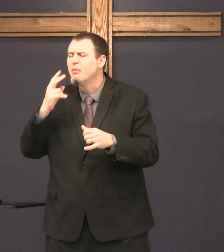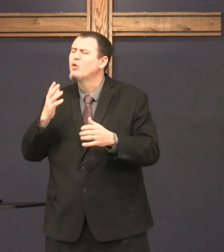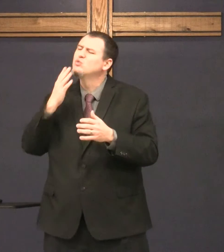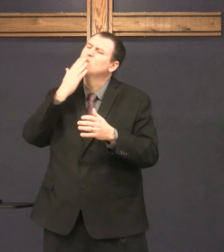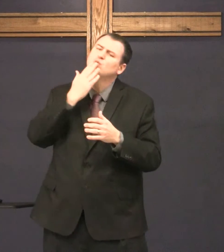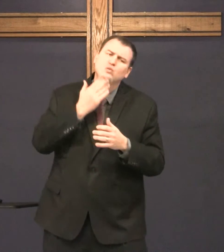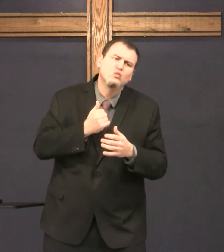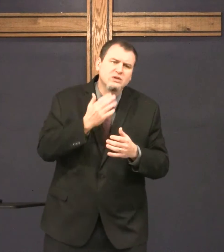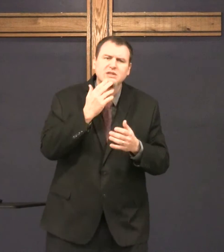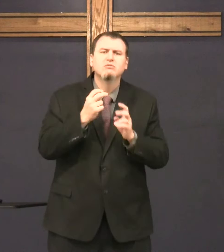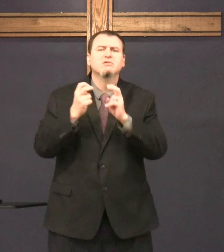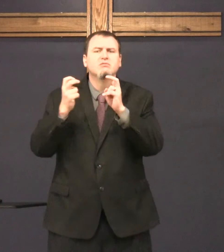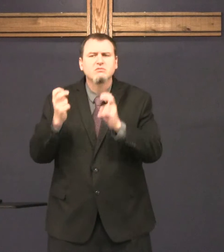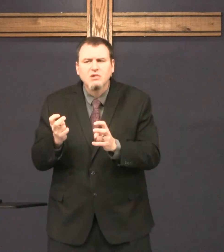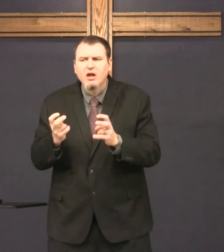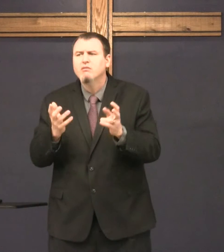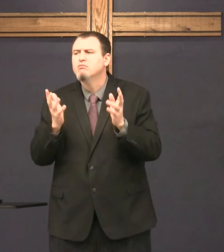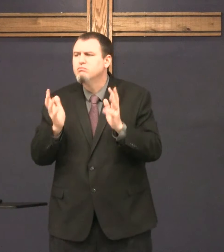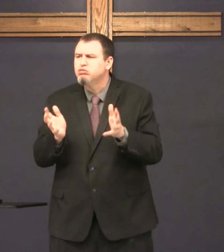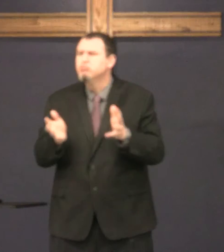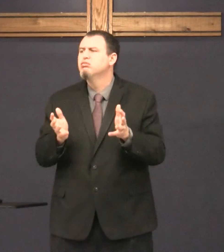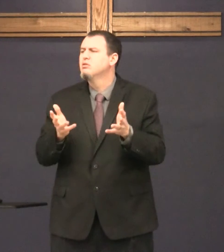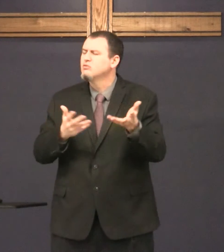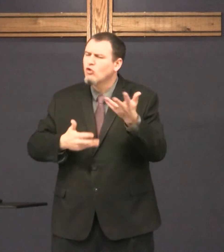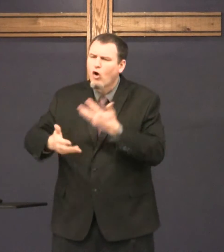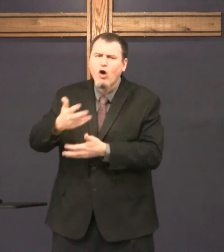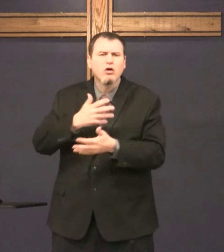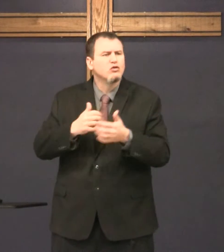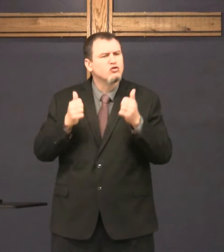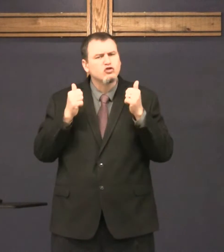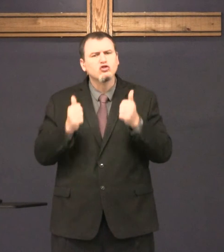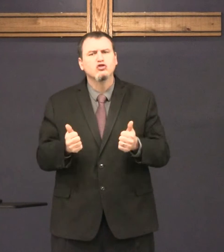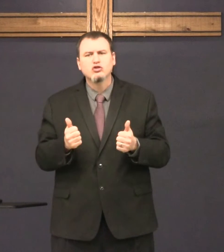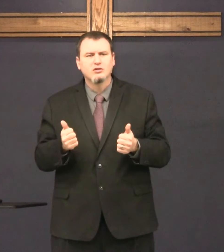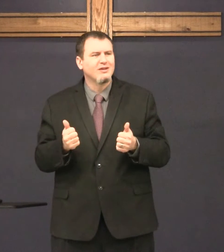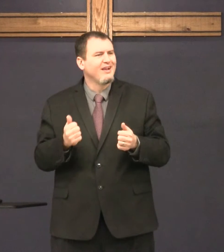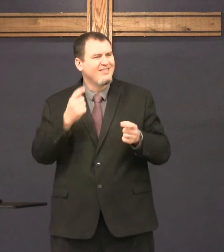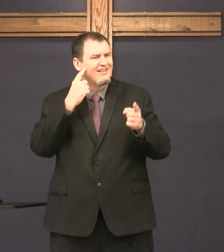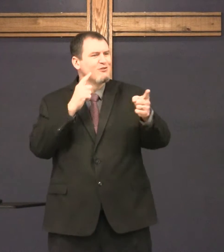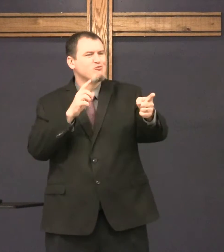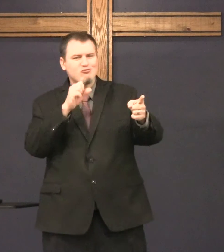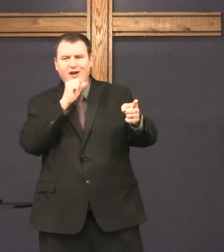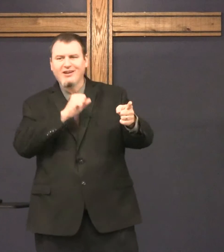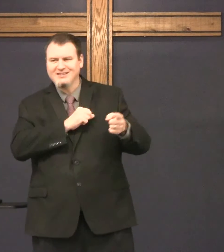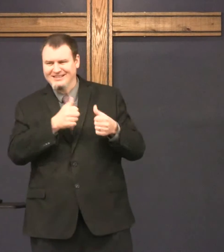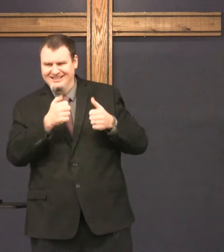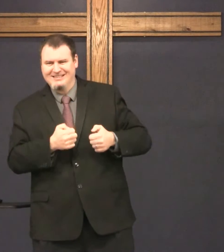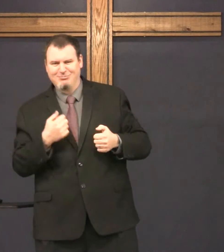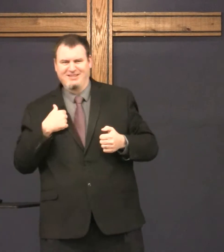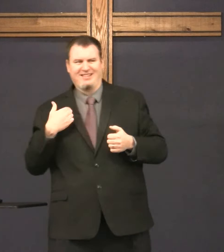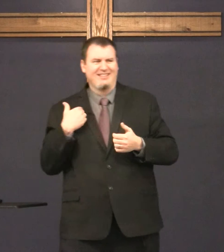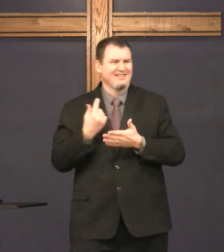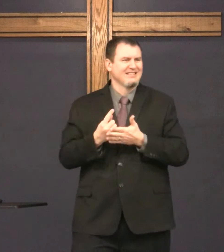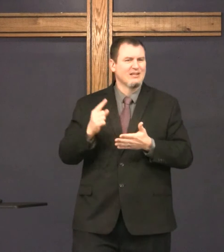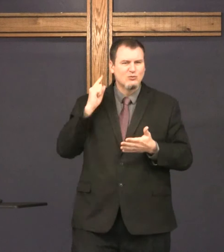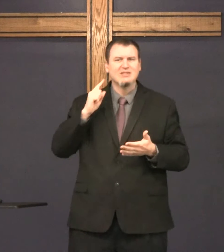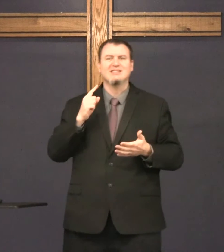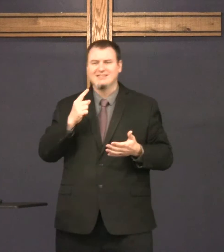The last time I saw him, we had such a wonderful conversation. We talked together. And Rodney and Pastor, he